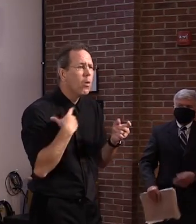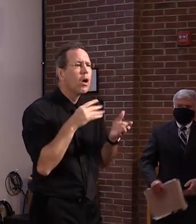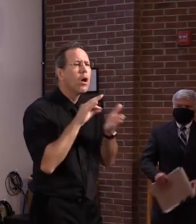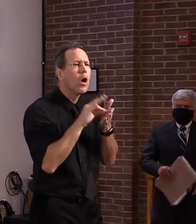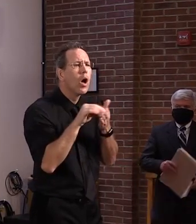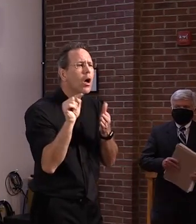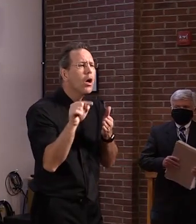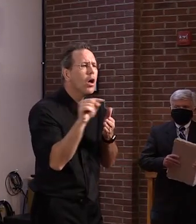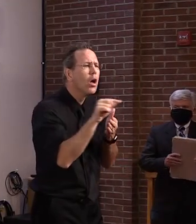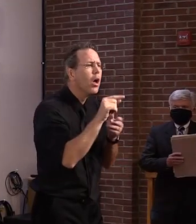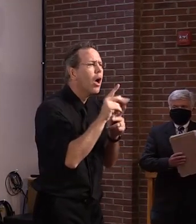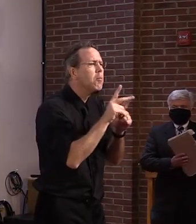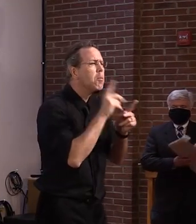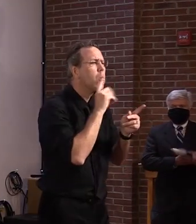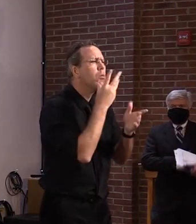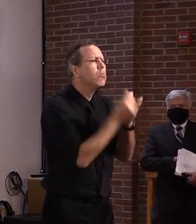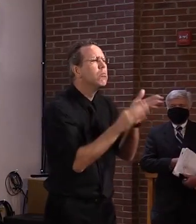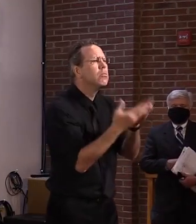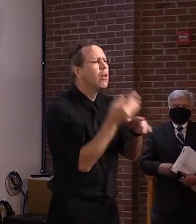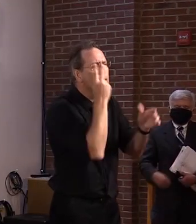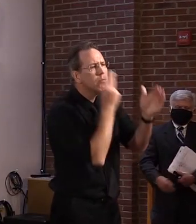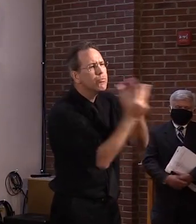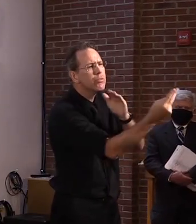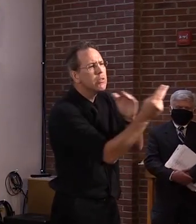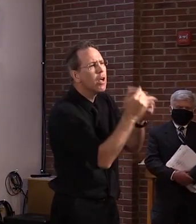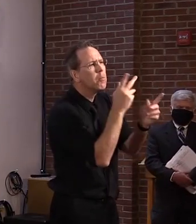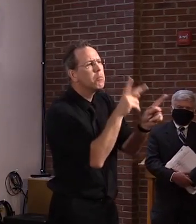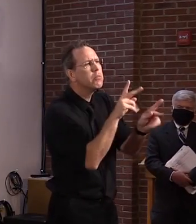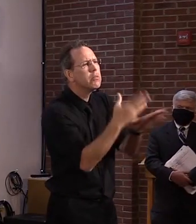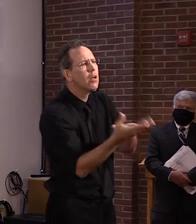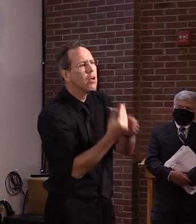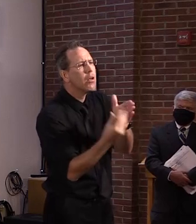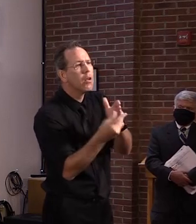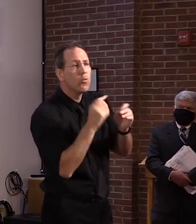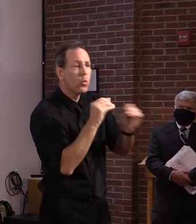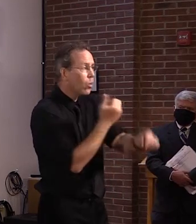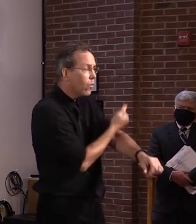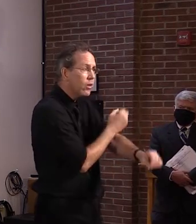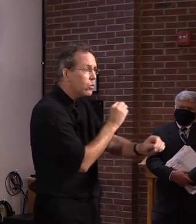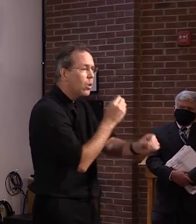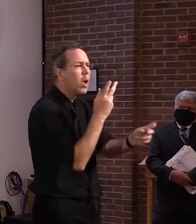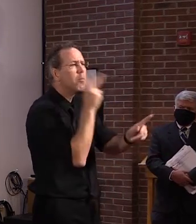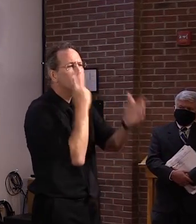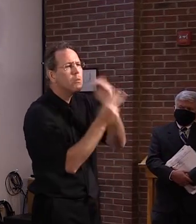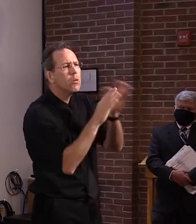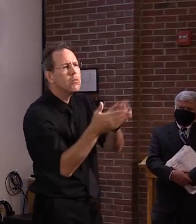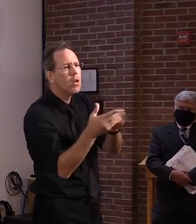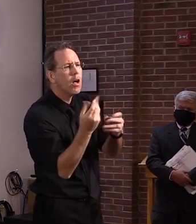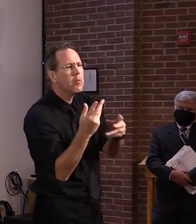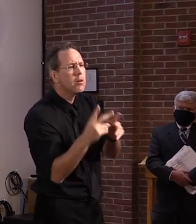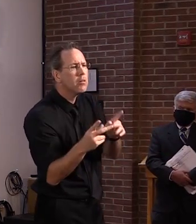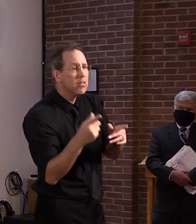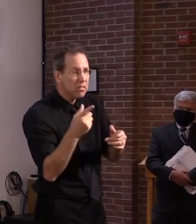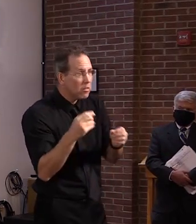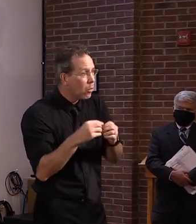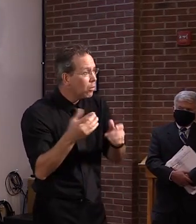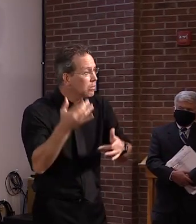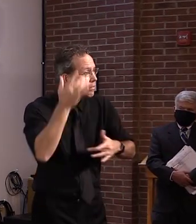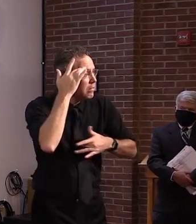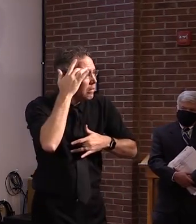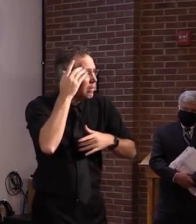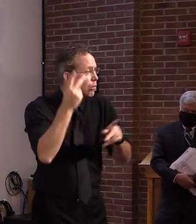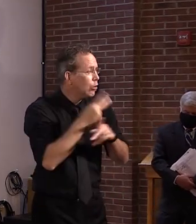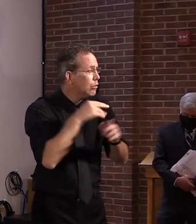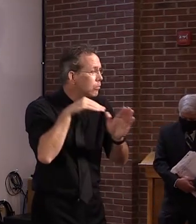state tolerate? How much more illness? Is there a chronic part of illness that we'll have yet to learn about that we could